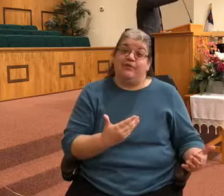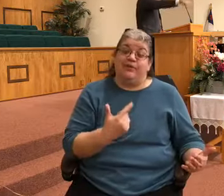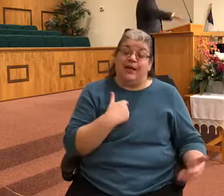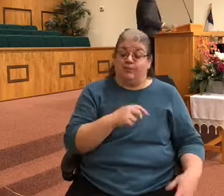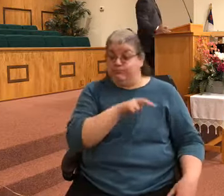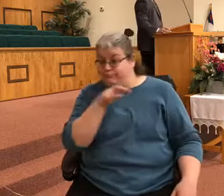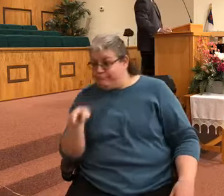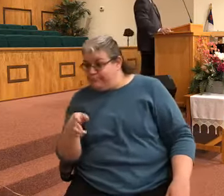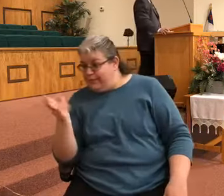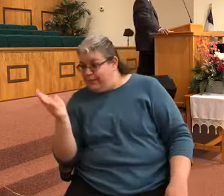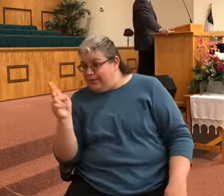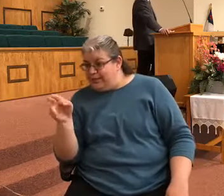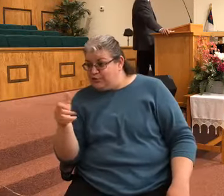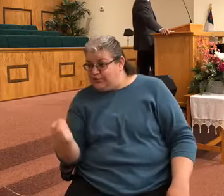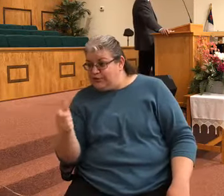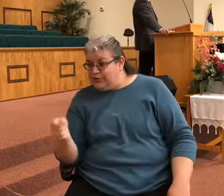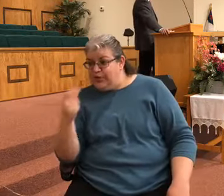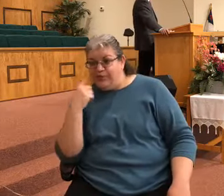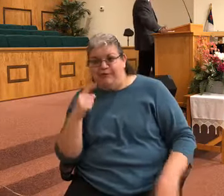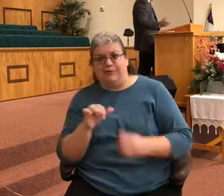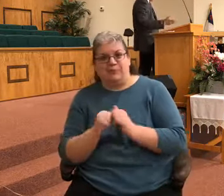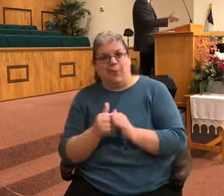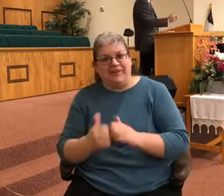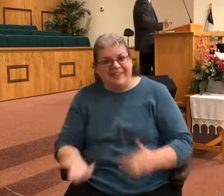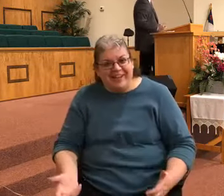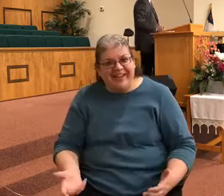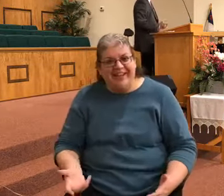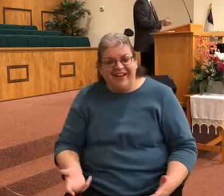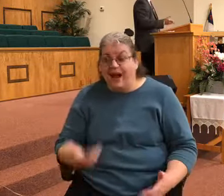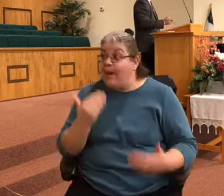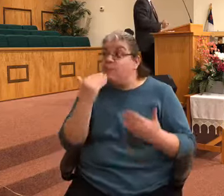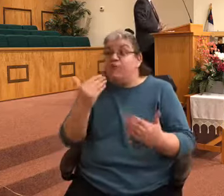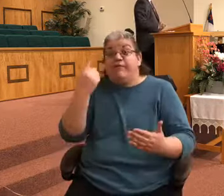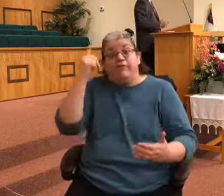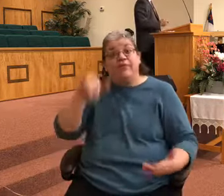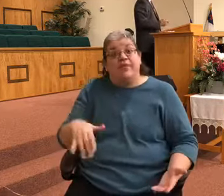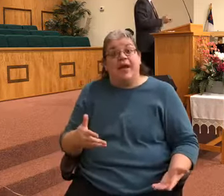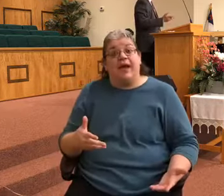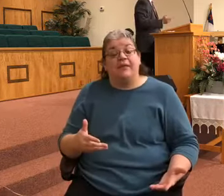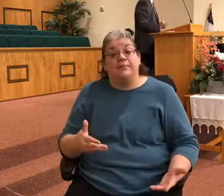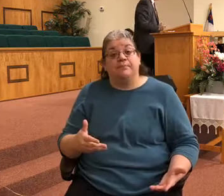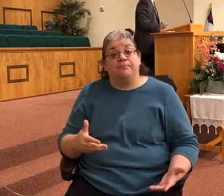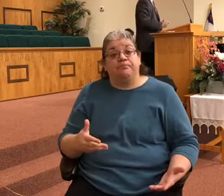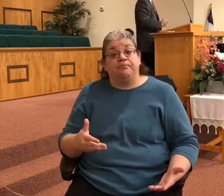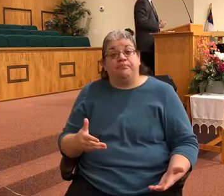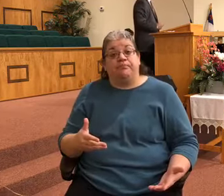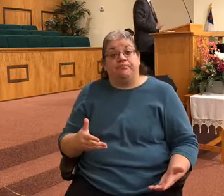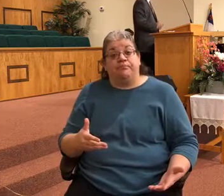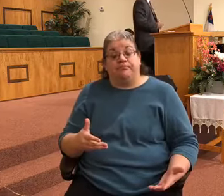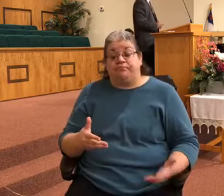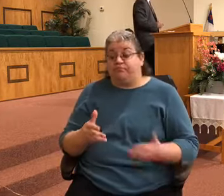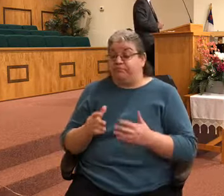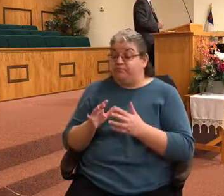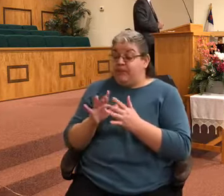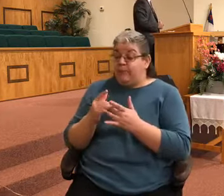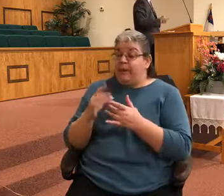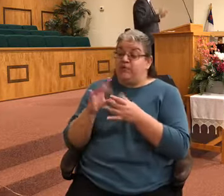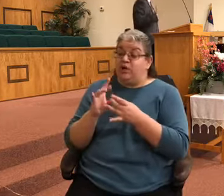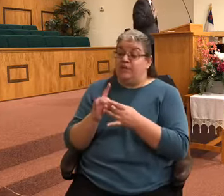grateful for all that the Bible talks about the people having a problem with bail worship I call it ball worship I like